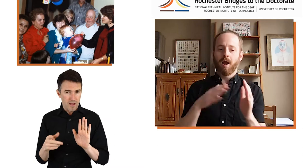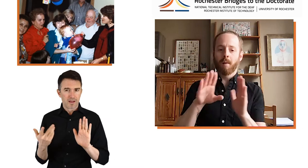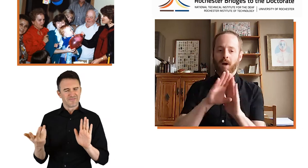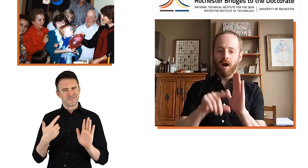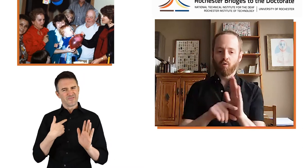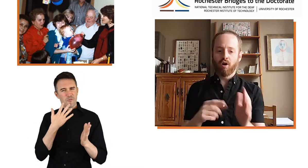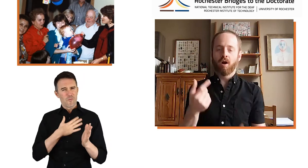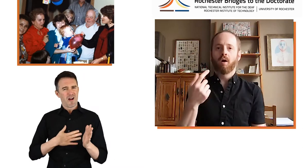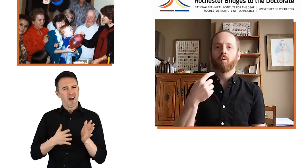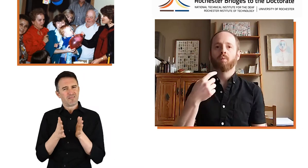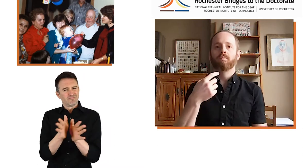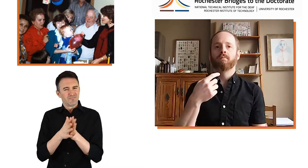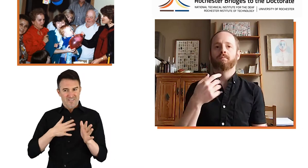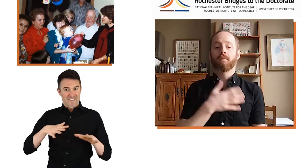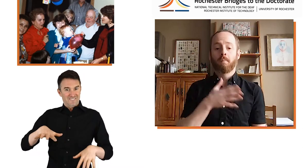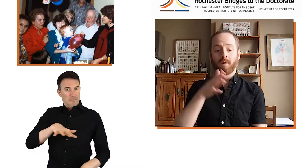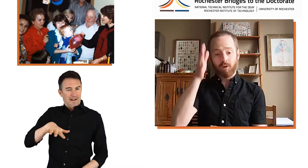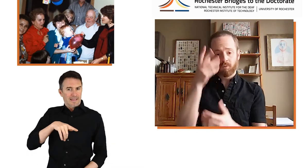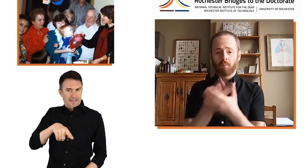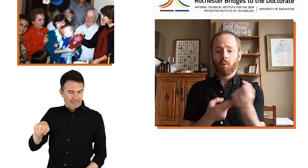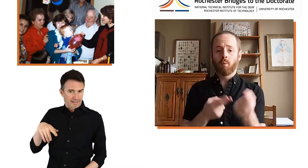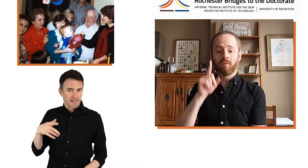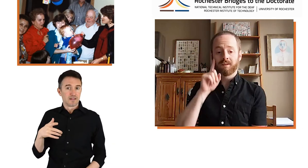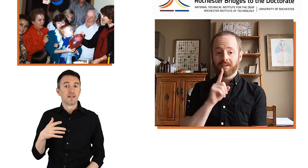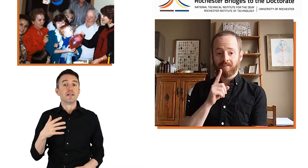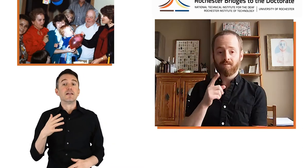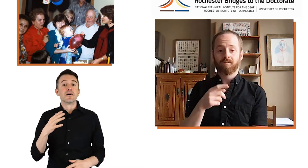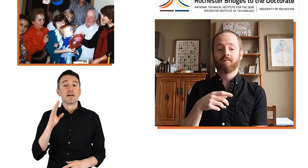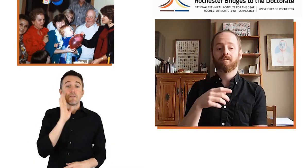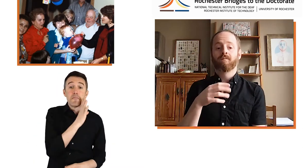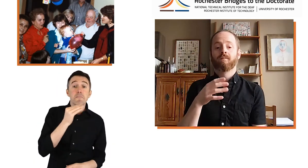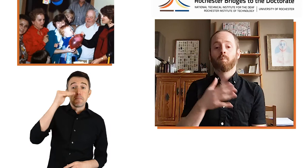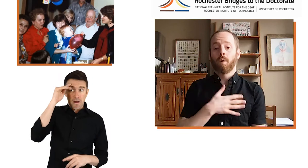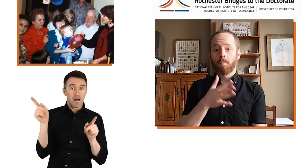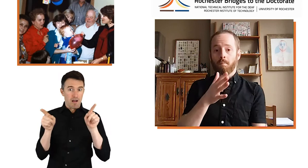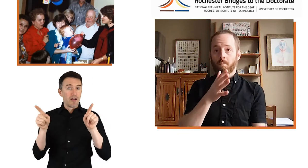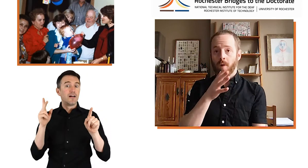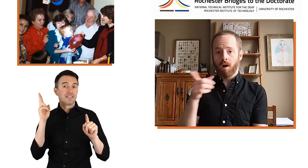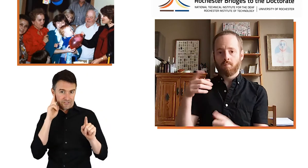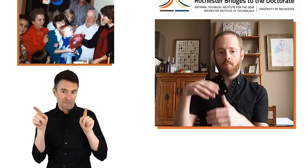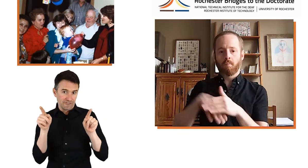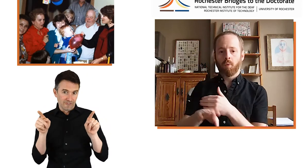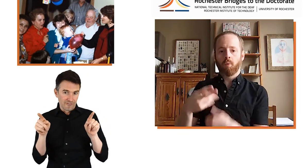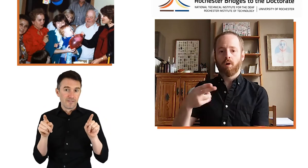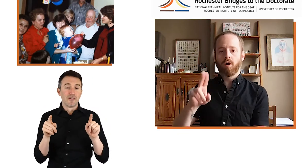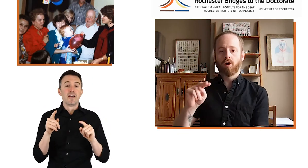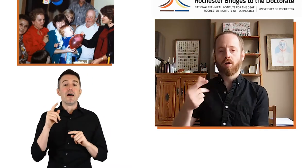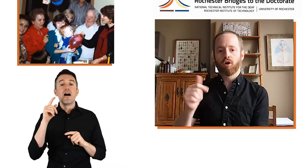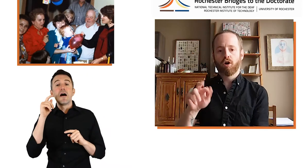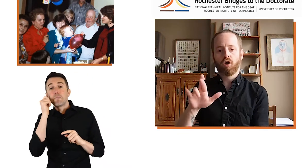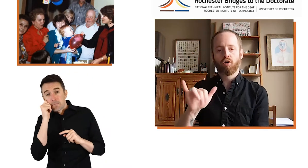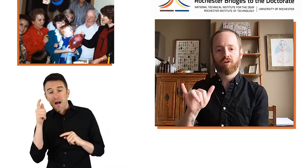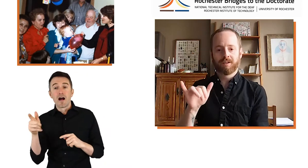I'm showing this picture to discuss my family, my background. My parents are deaf.